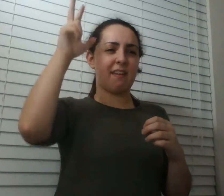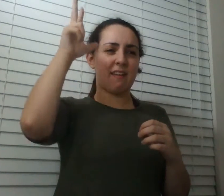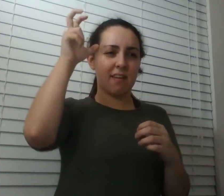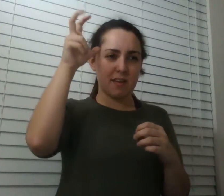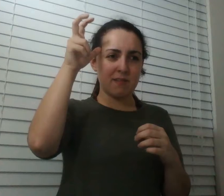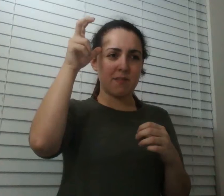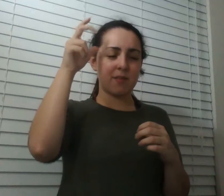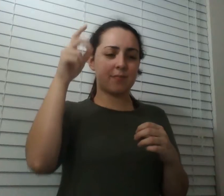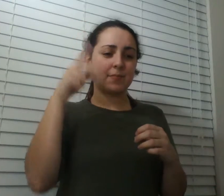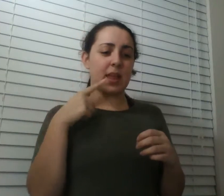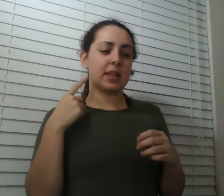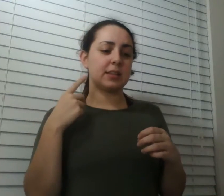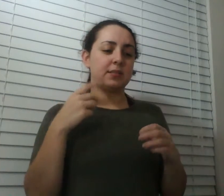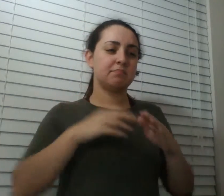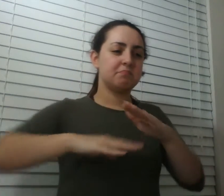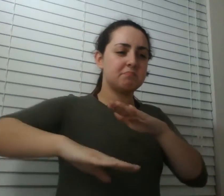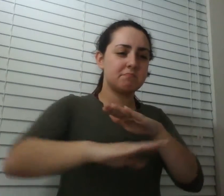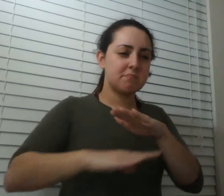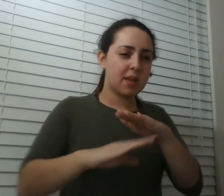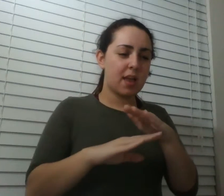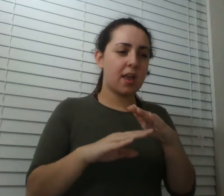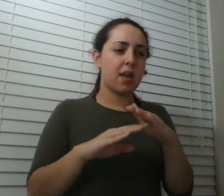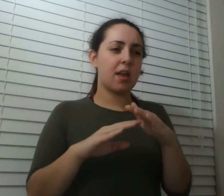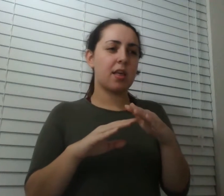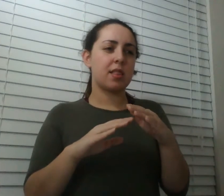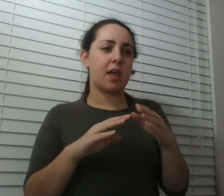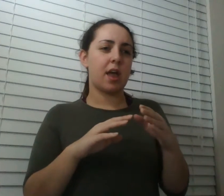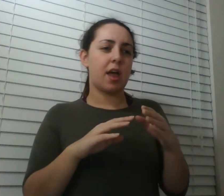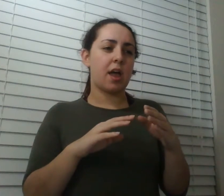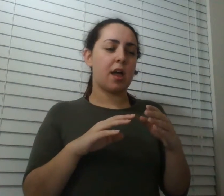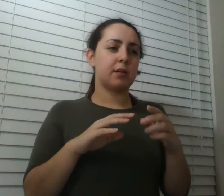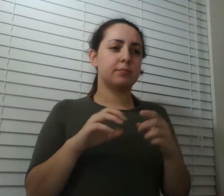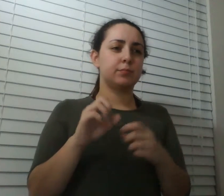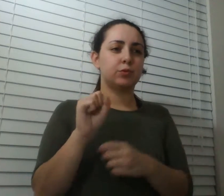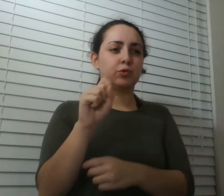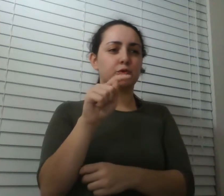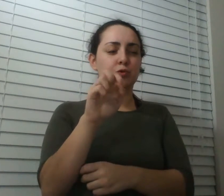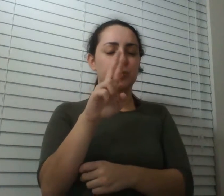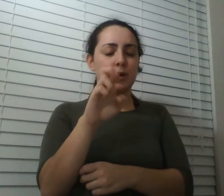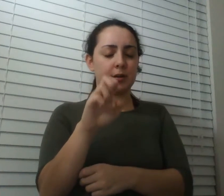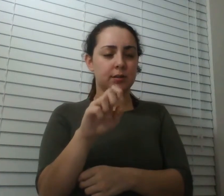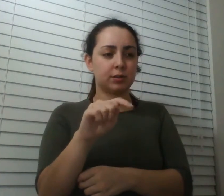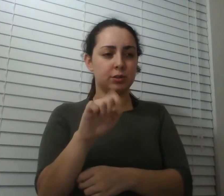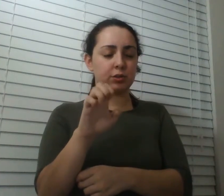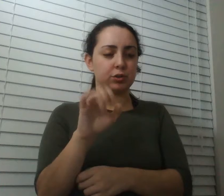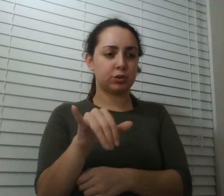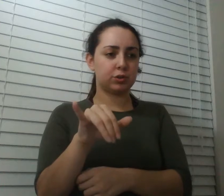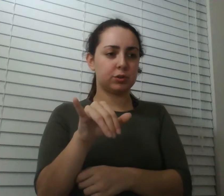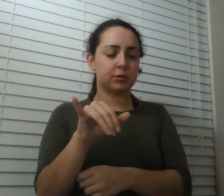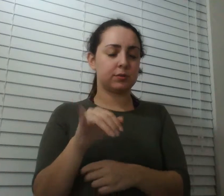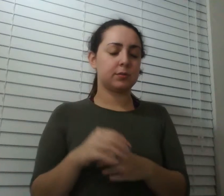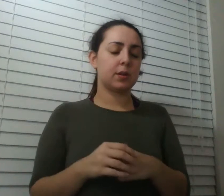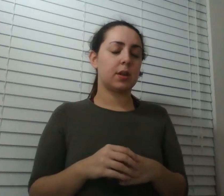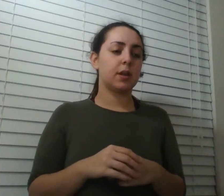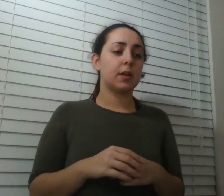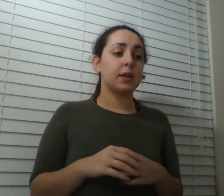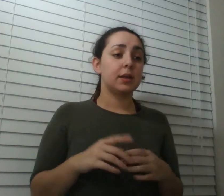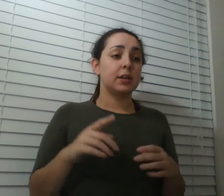and in that light he looks at the actions of that night sort of dispassionately first he figures this kid was